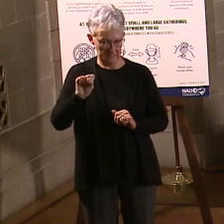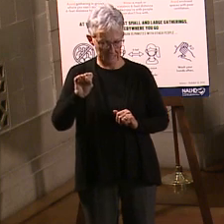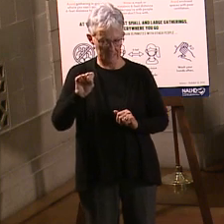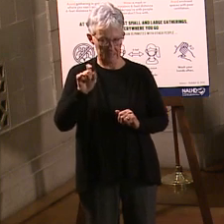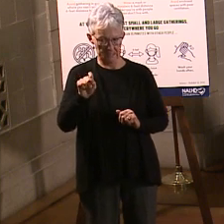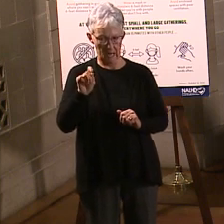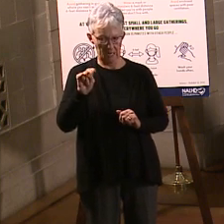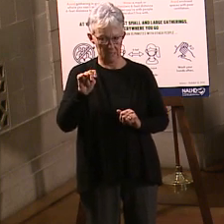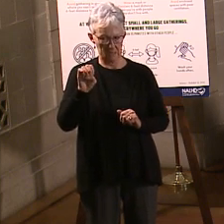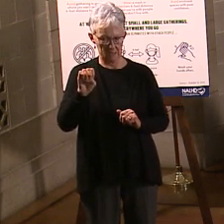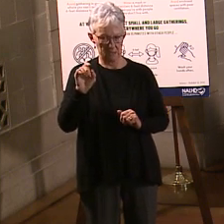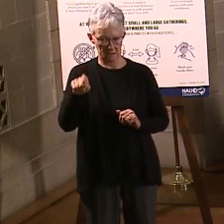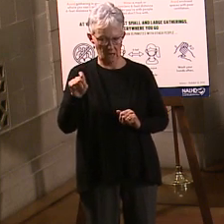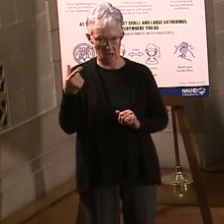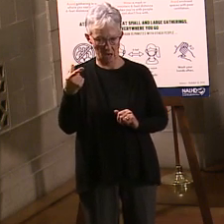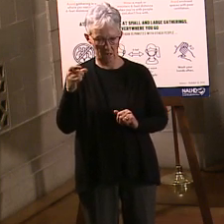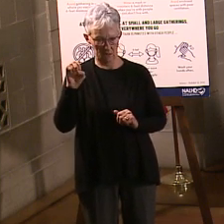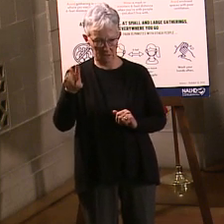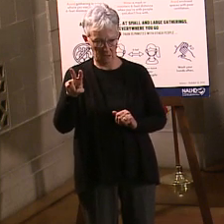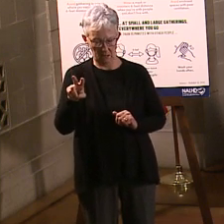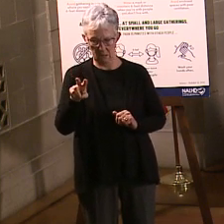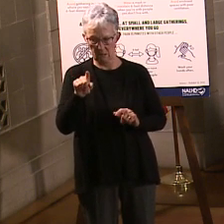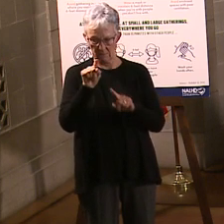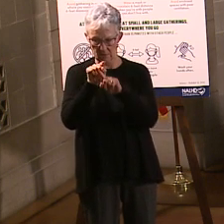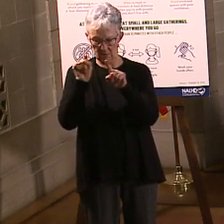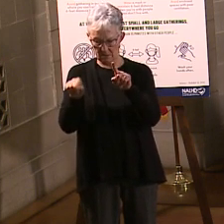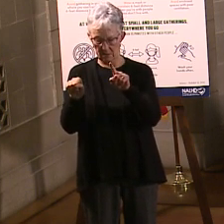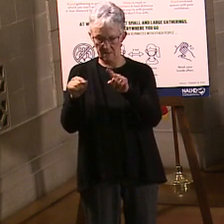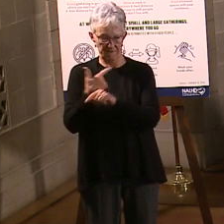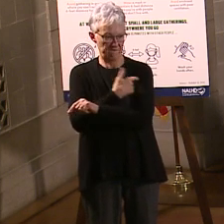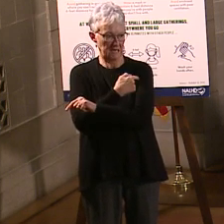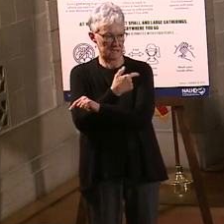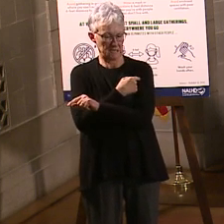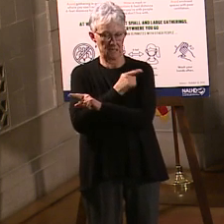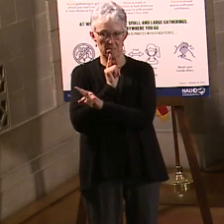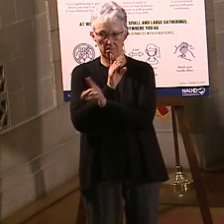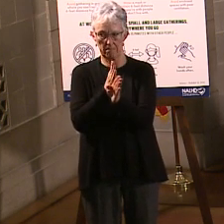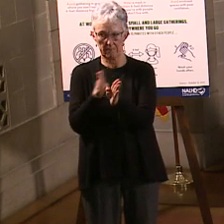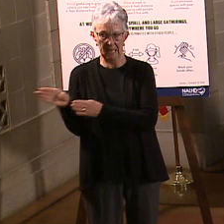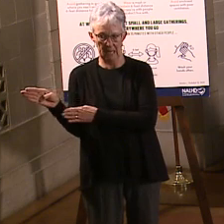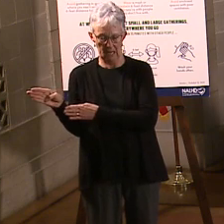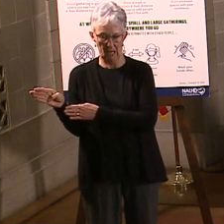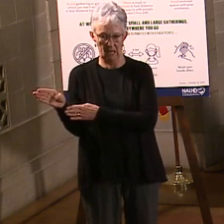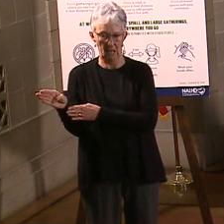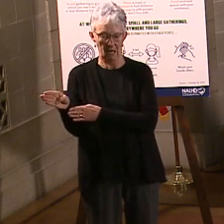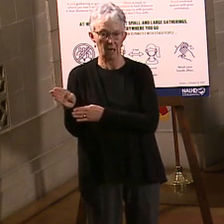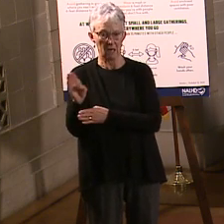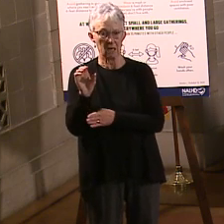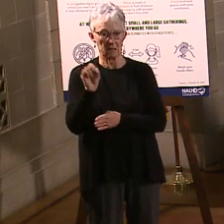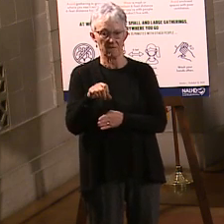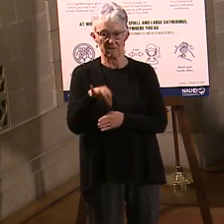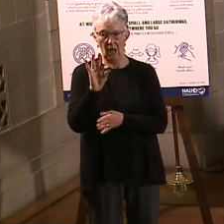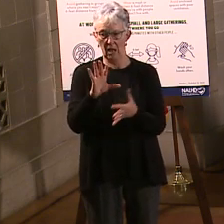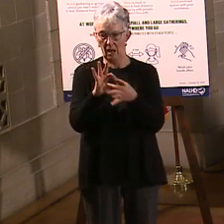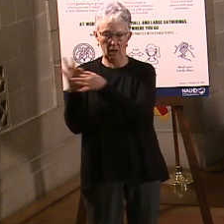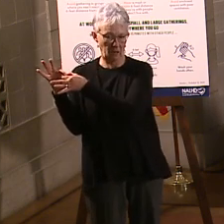DHHS.NE.gov, and click on the vaccine plan, or there's a link to the vaccine. You'll be able to find a link to the vaccine plan there.